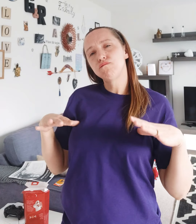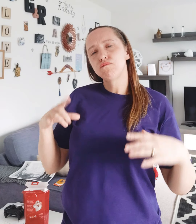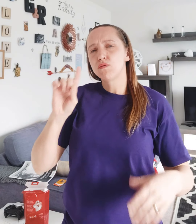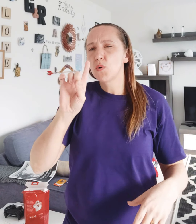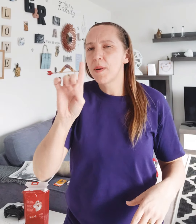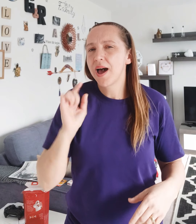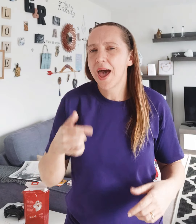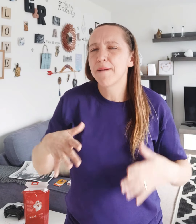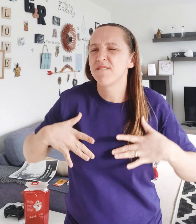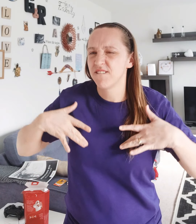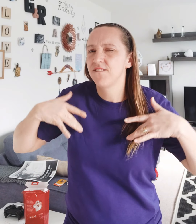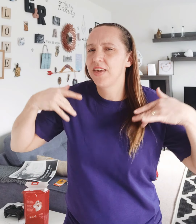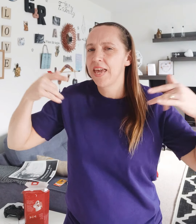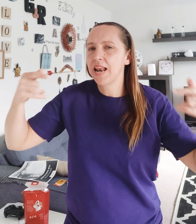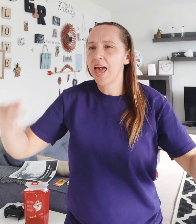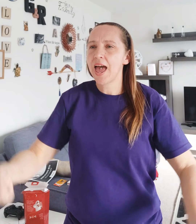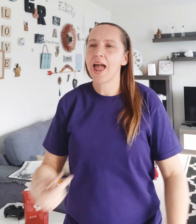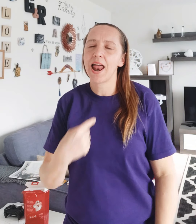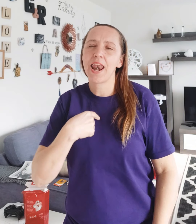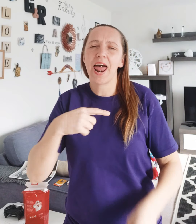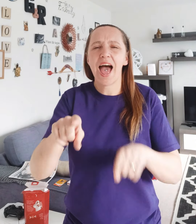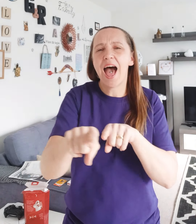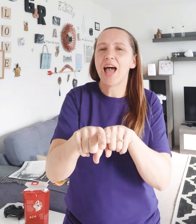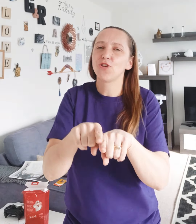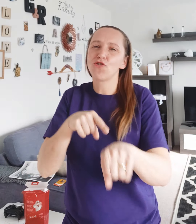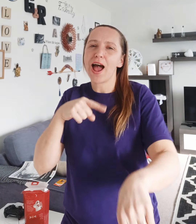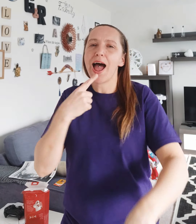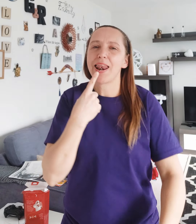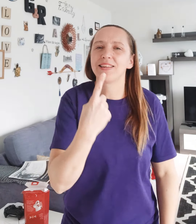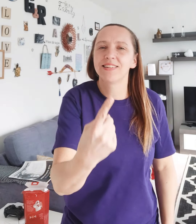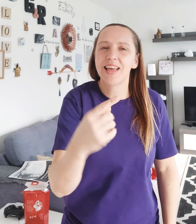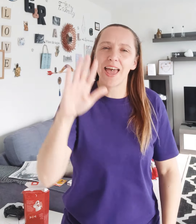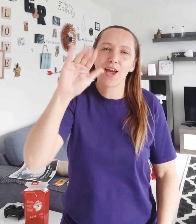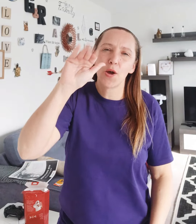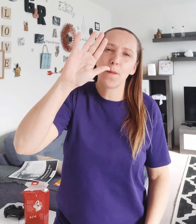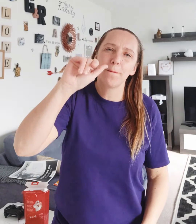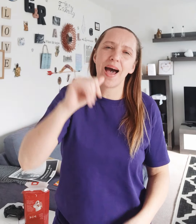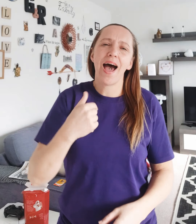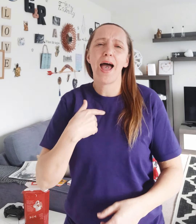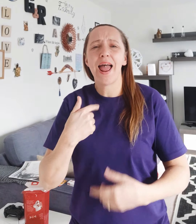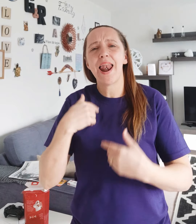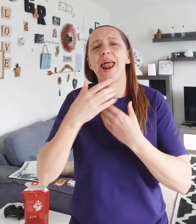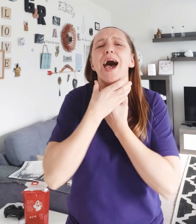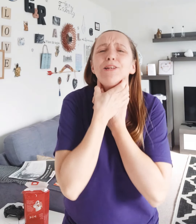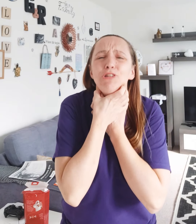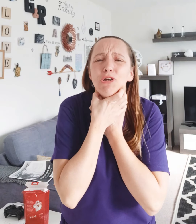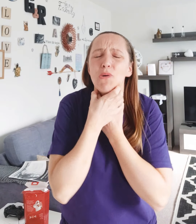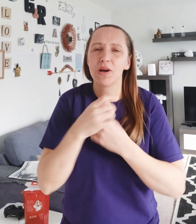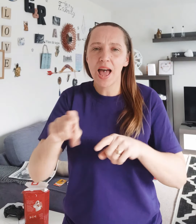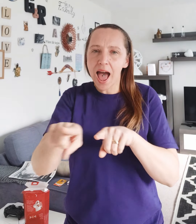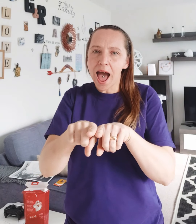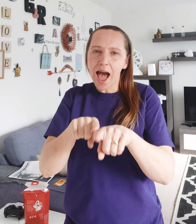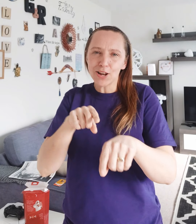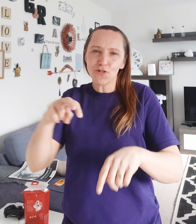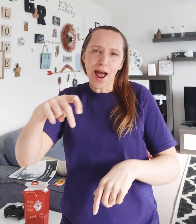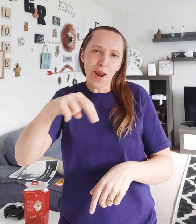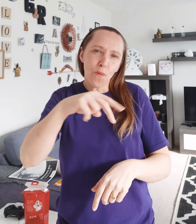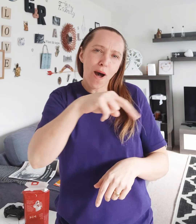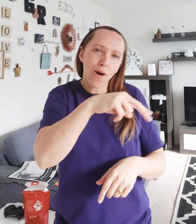cool, but I'm feeling, I try to say goodbye, and I choke, try to walk